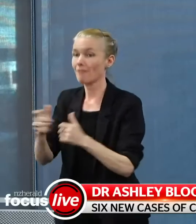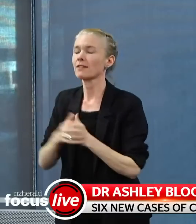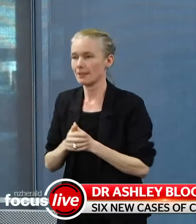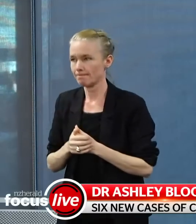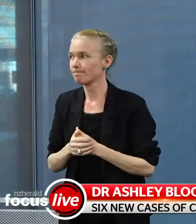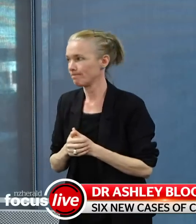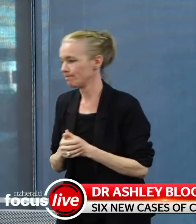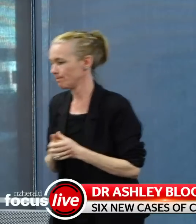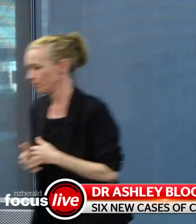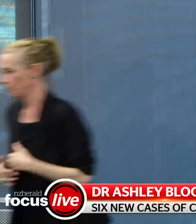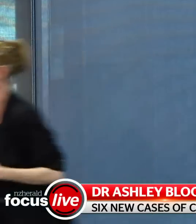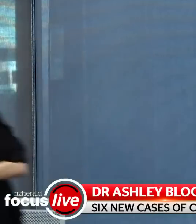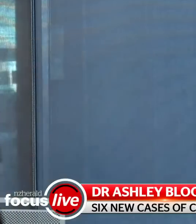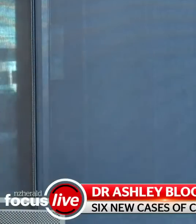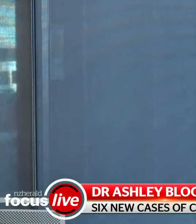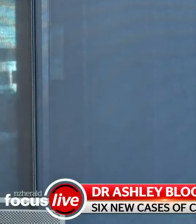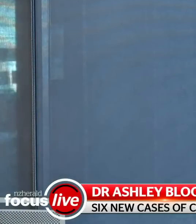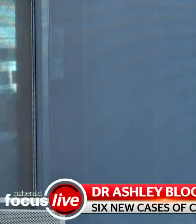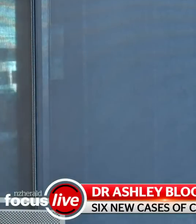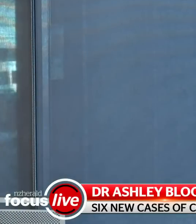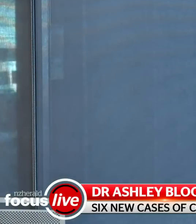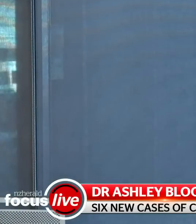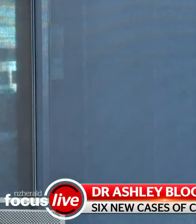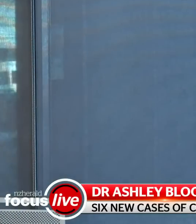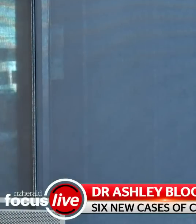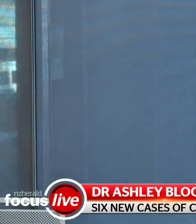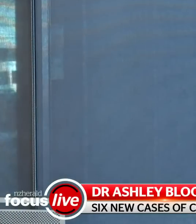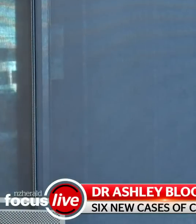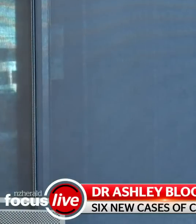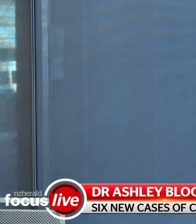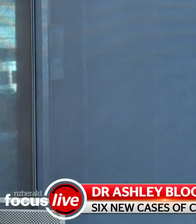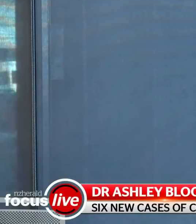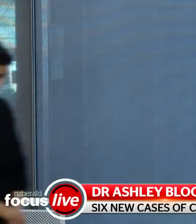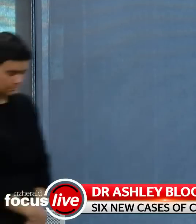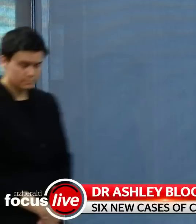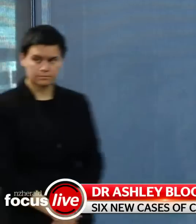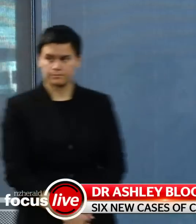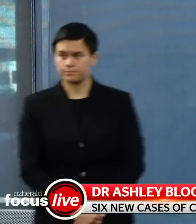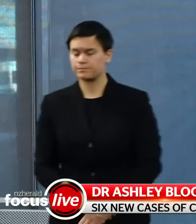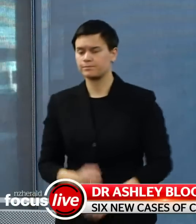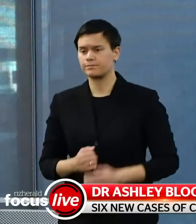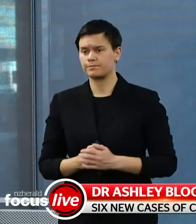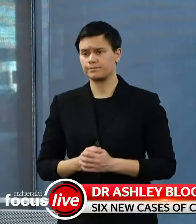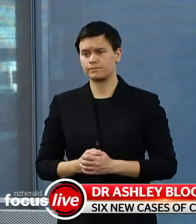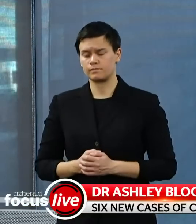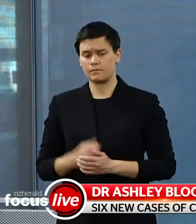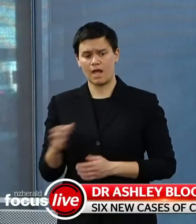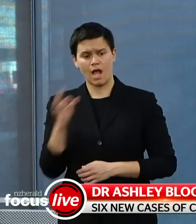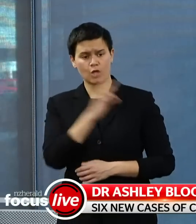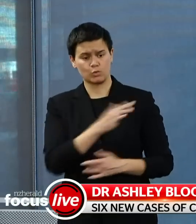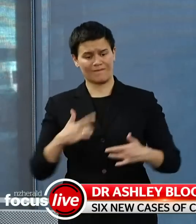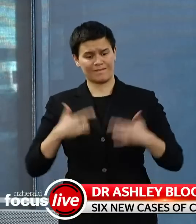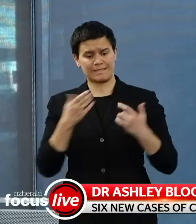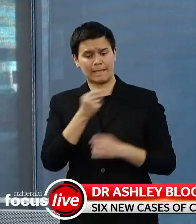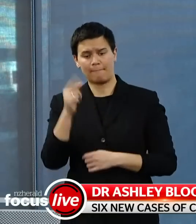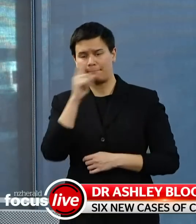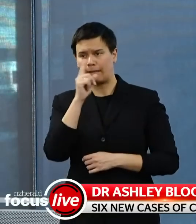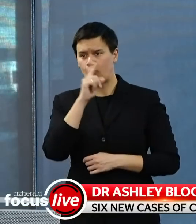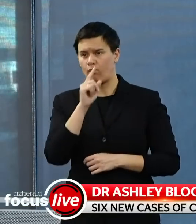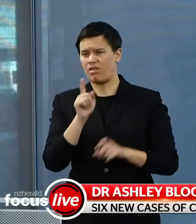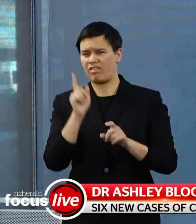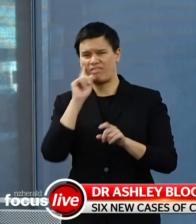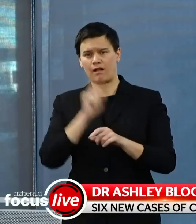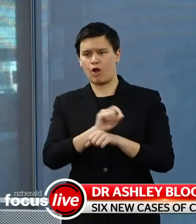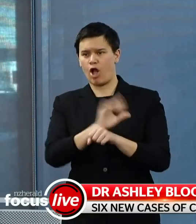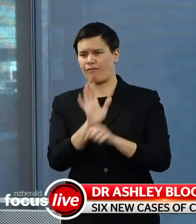the initial reluctance to get tested was down to the people not accepting the signs? Look, I couldn't say, um, exactly. Uh, I